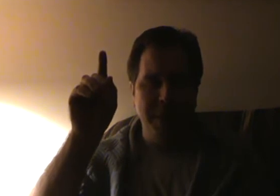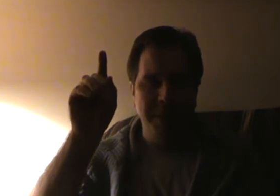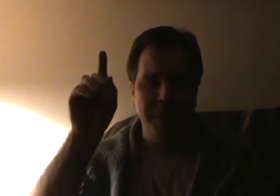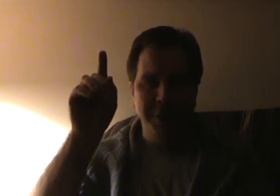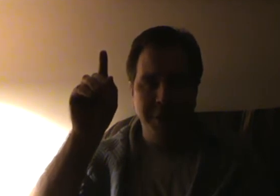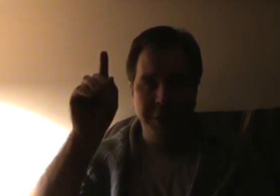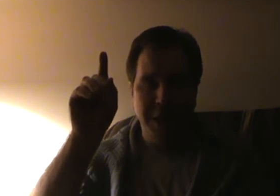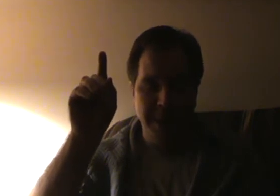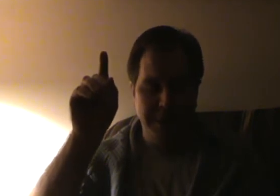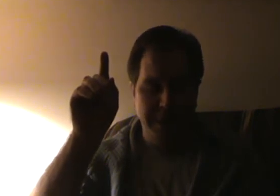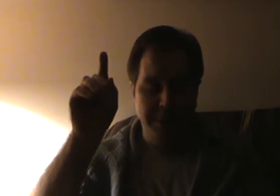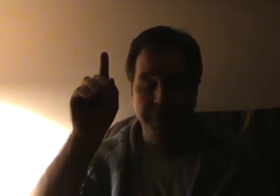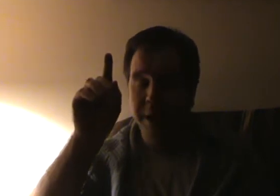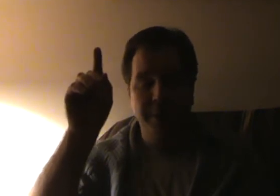be teaching this nonsense. But anyway.